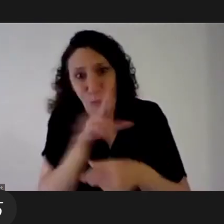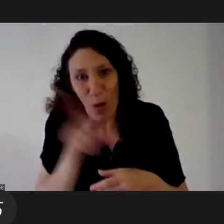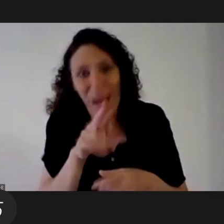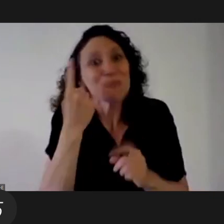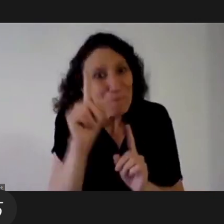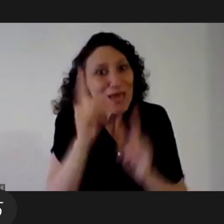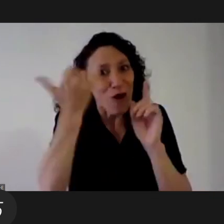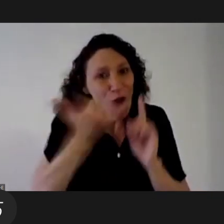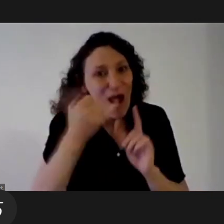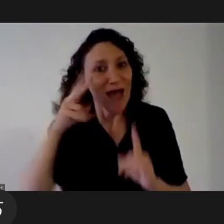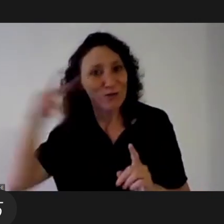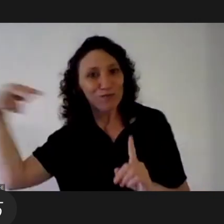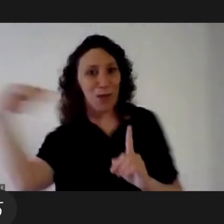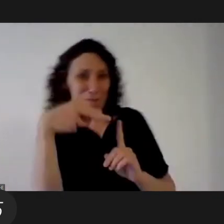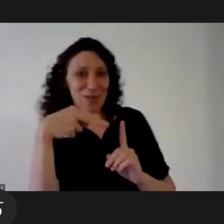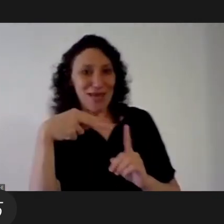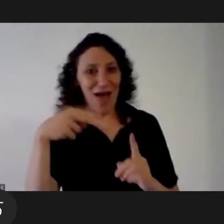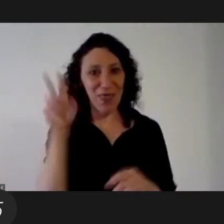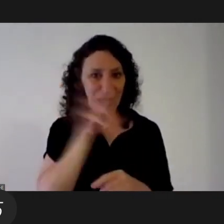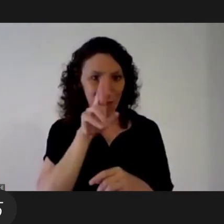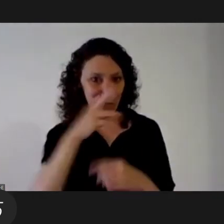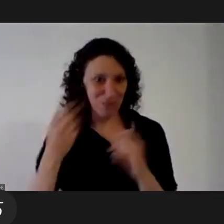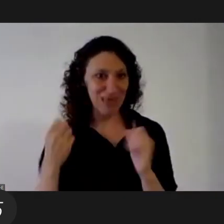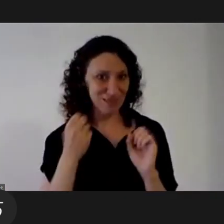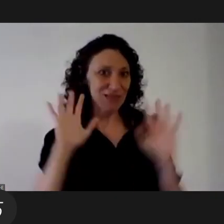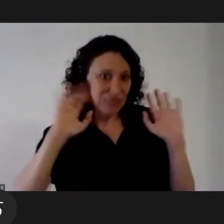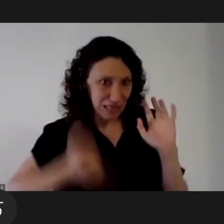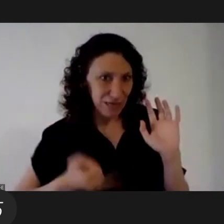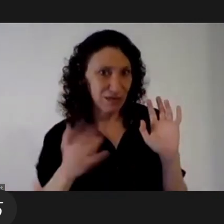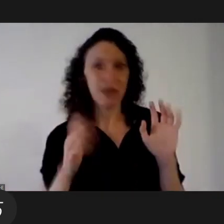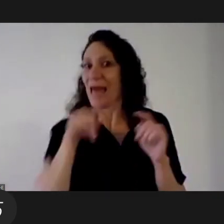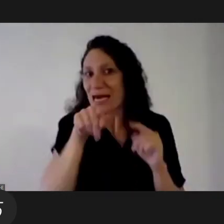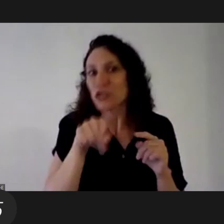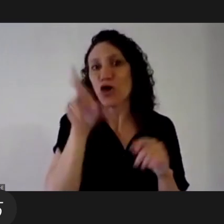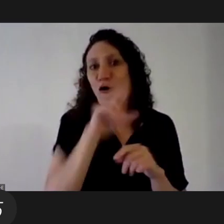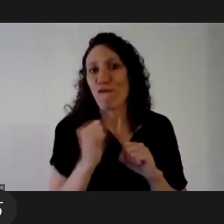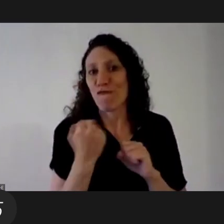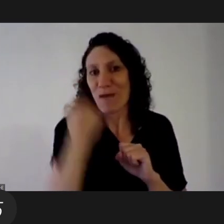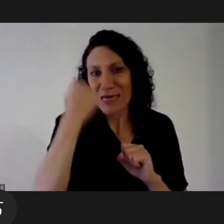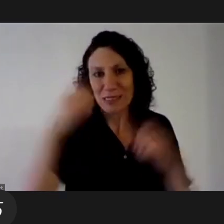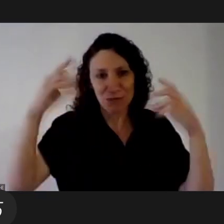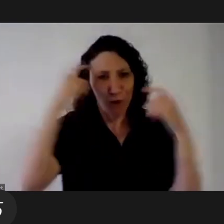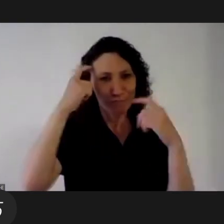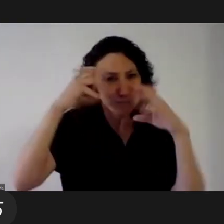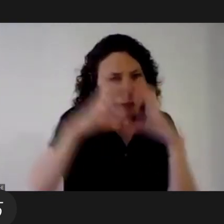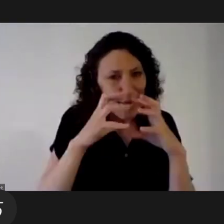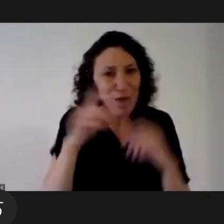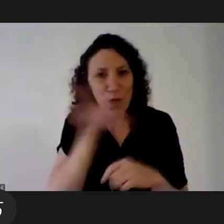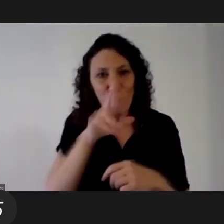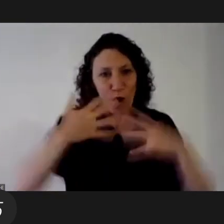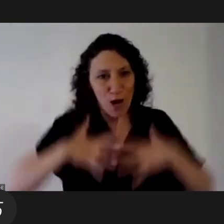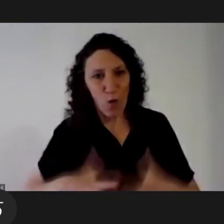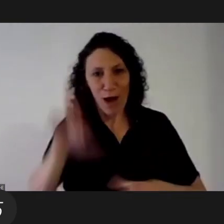from a perspective that is the woman's sensitivity with the woman's head